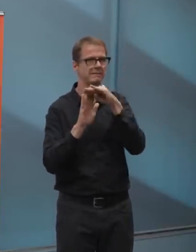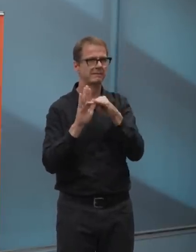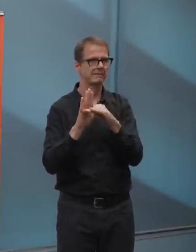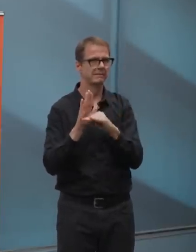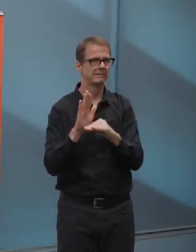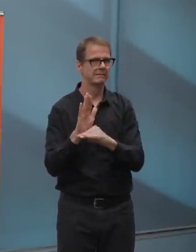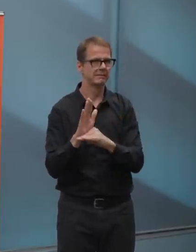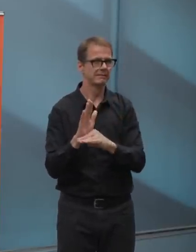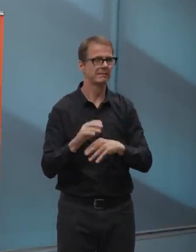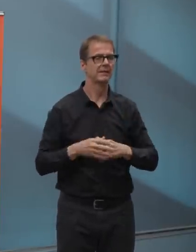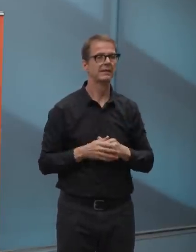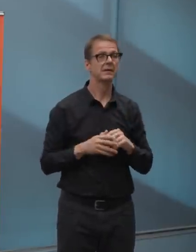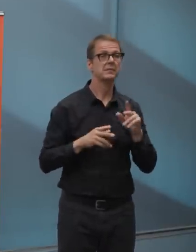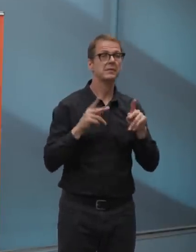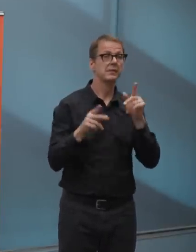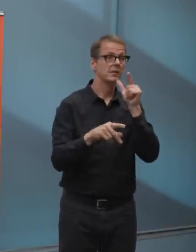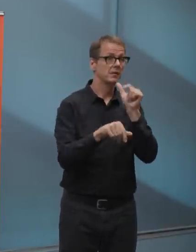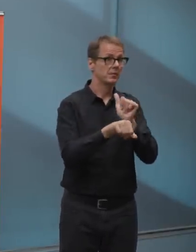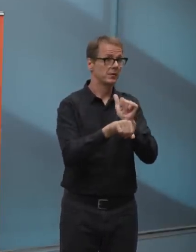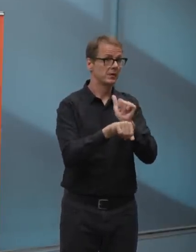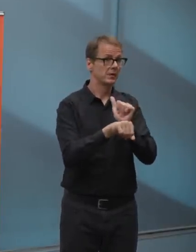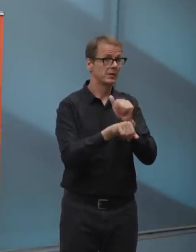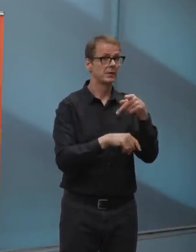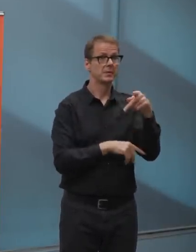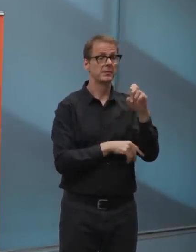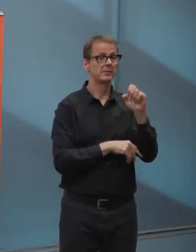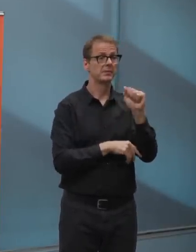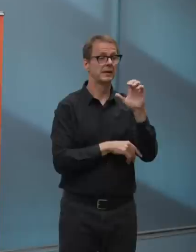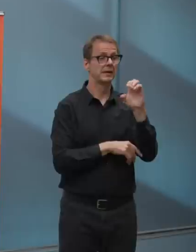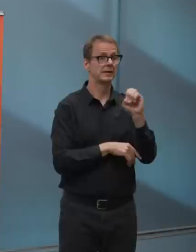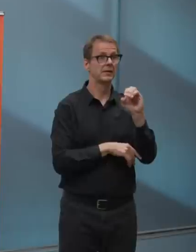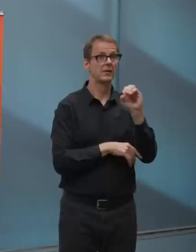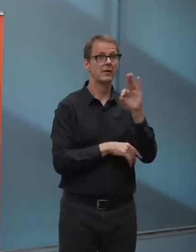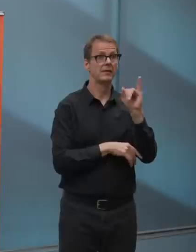but fine if individuals are not respecting the rules.